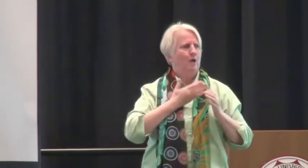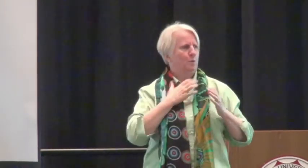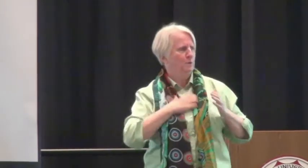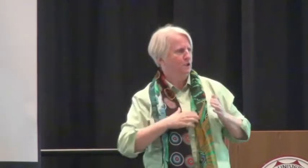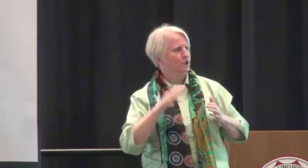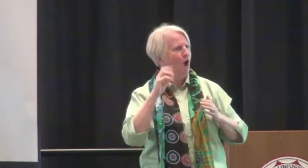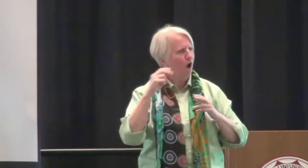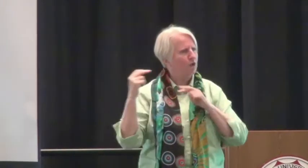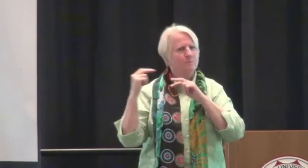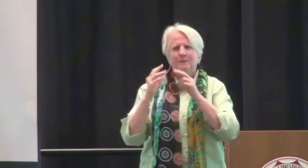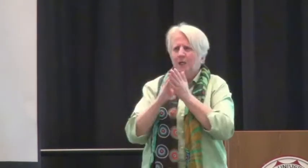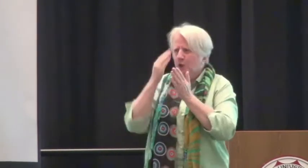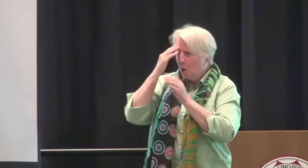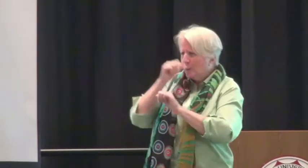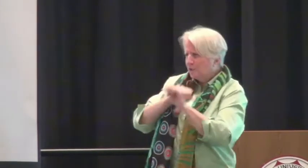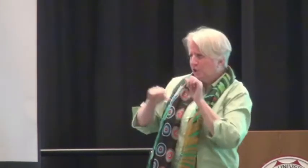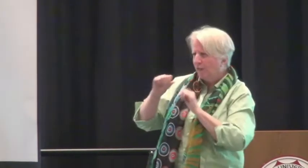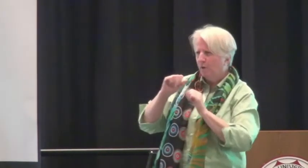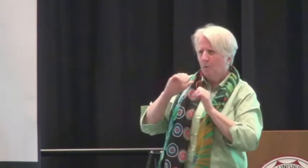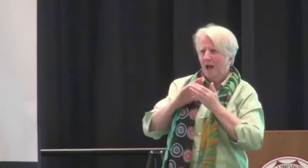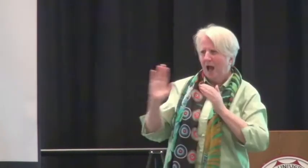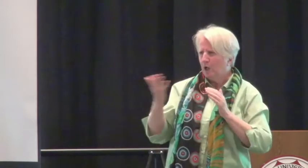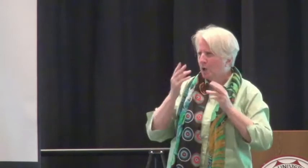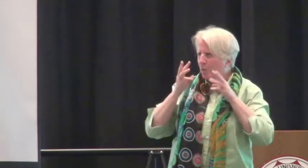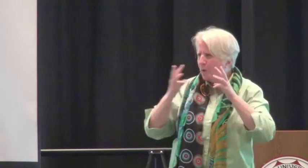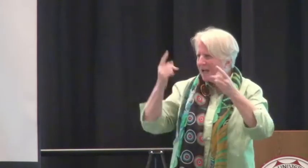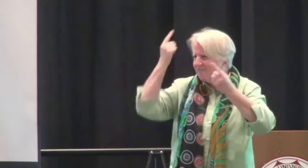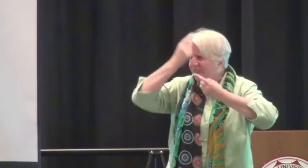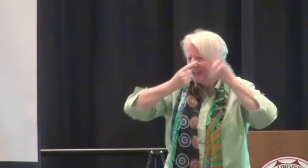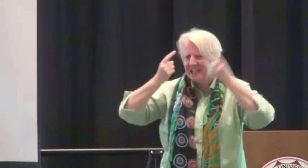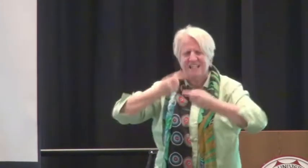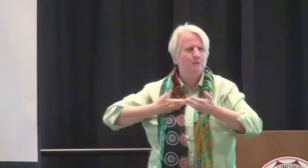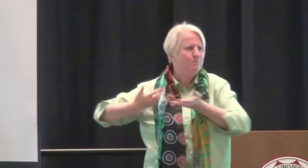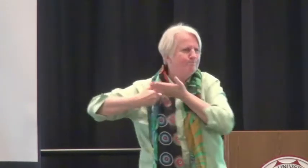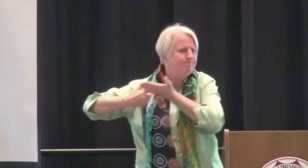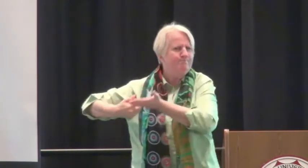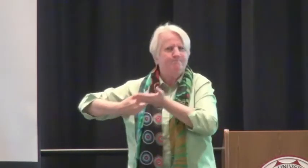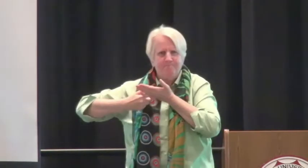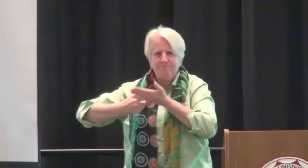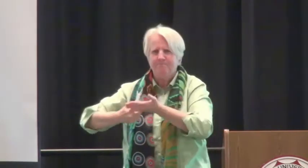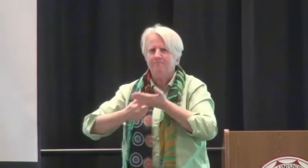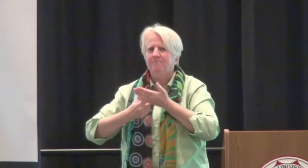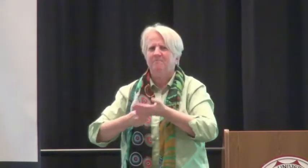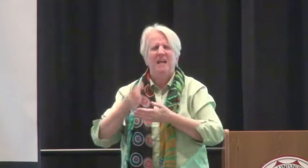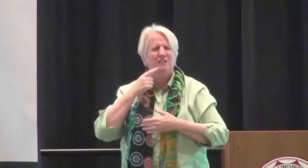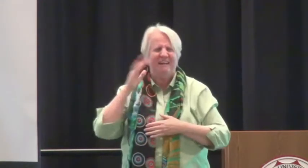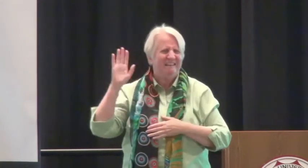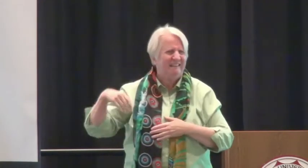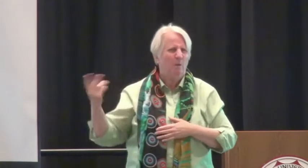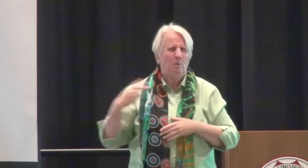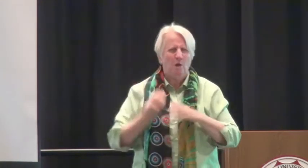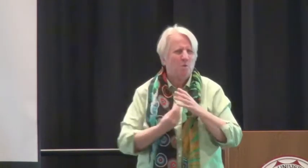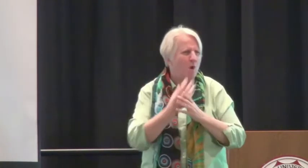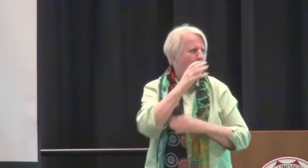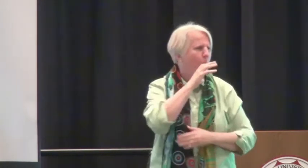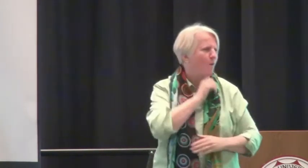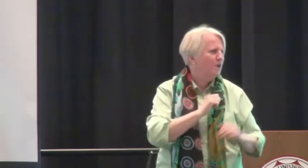Because we often talk about and talked about what our wishes were, what our ways of thinking and philosophies on life.